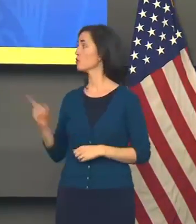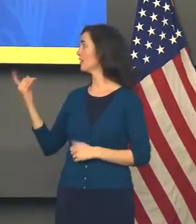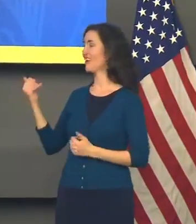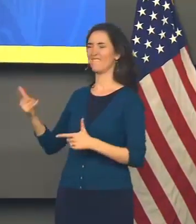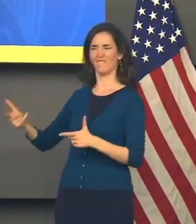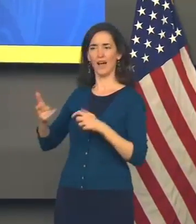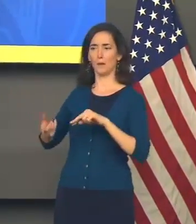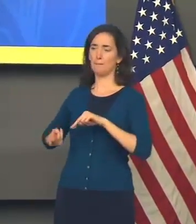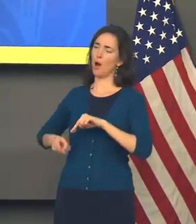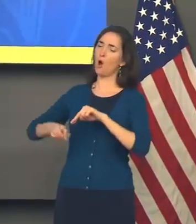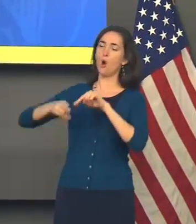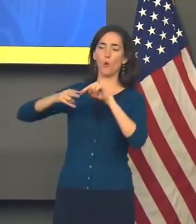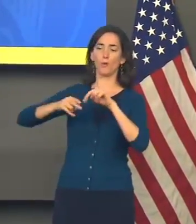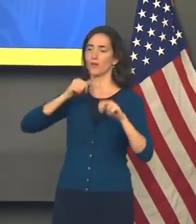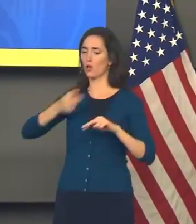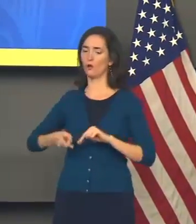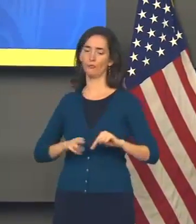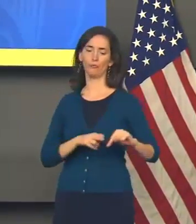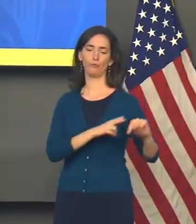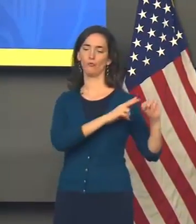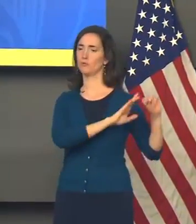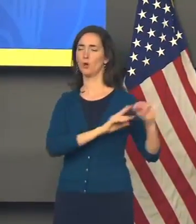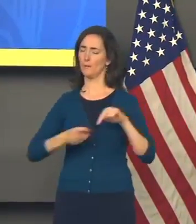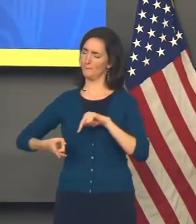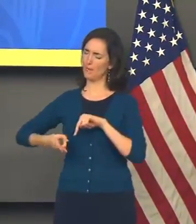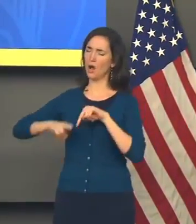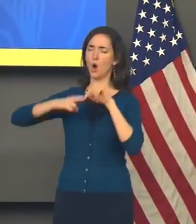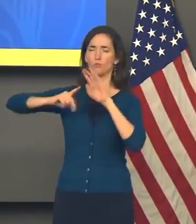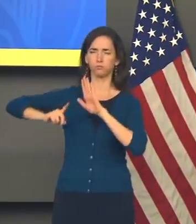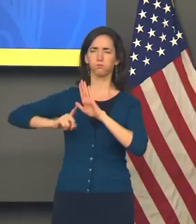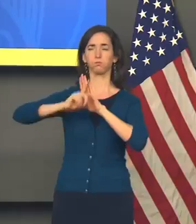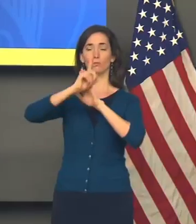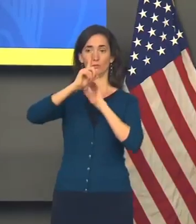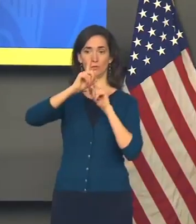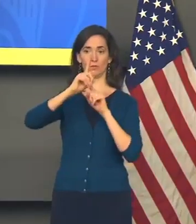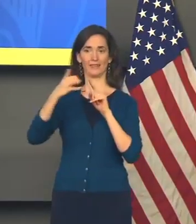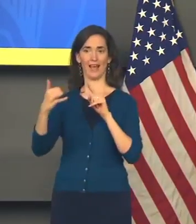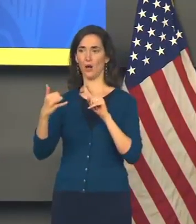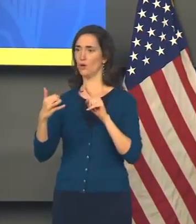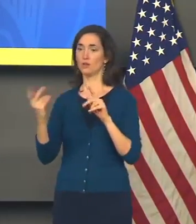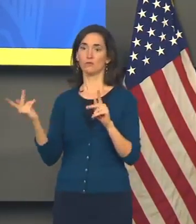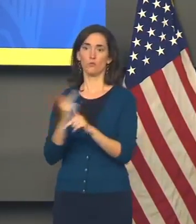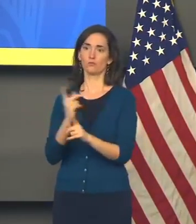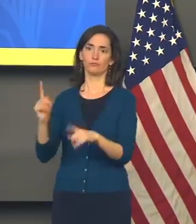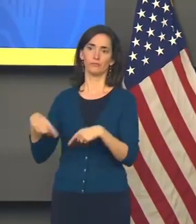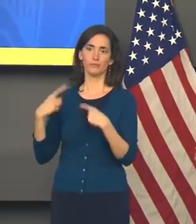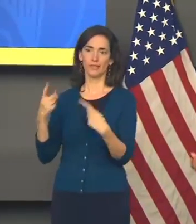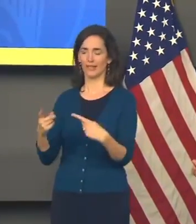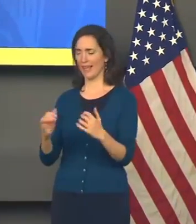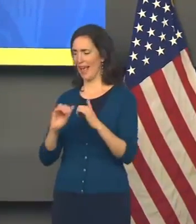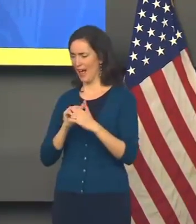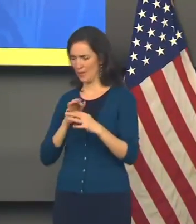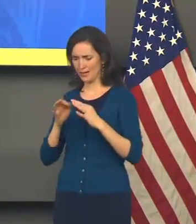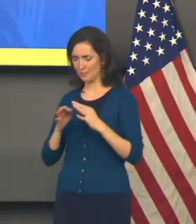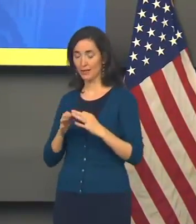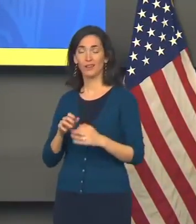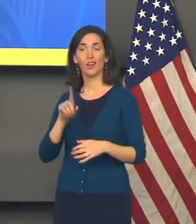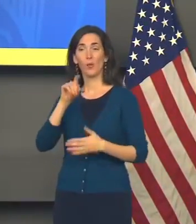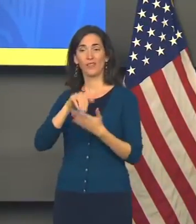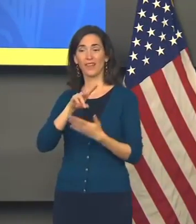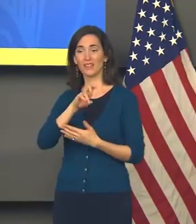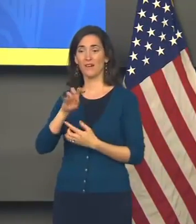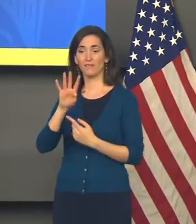been. And I strain for ways to better articulate it. But you know, 1,740